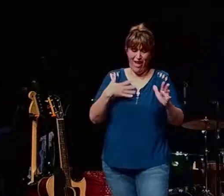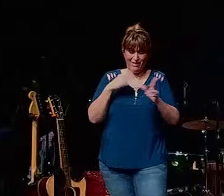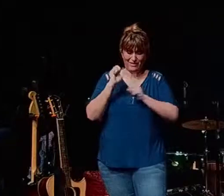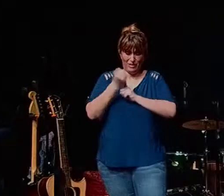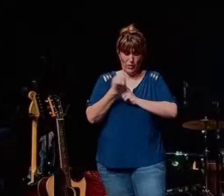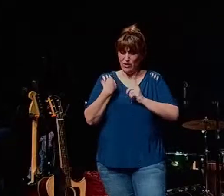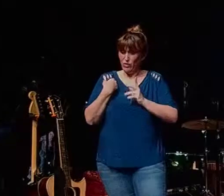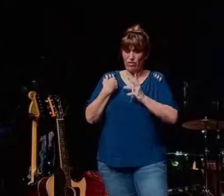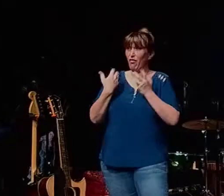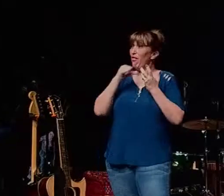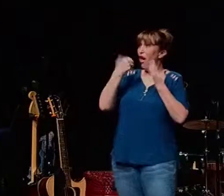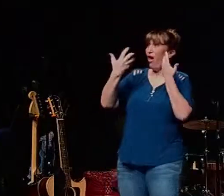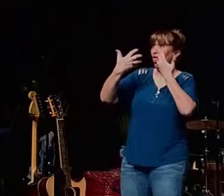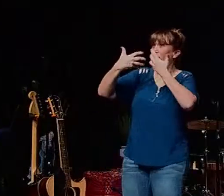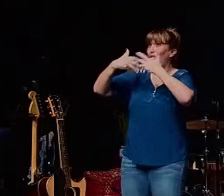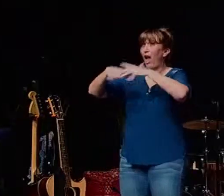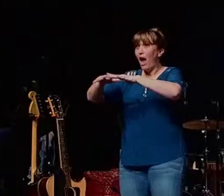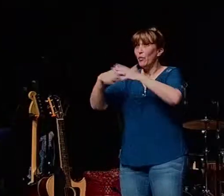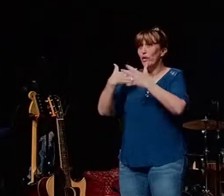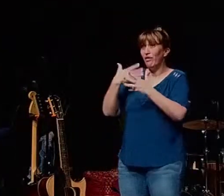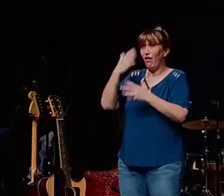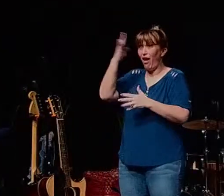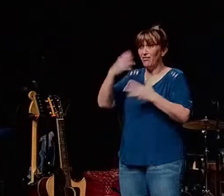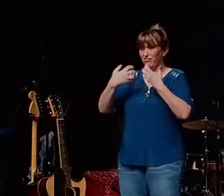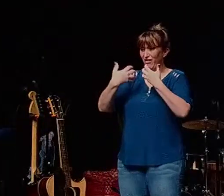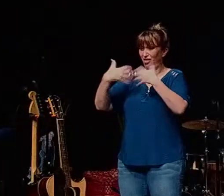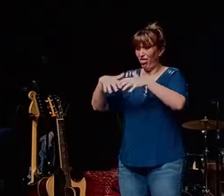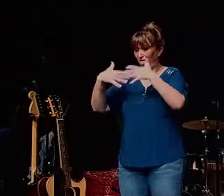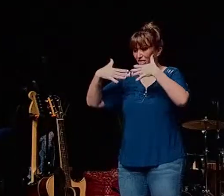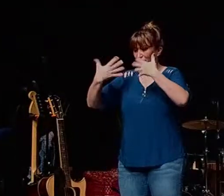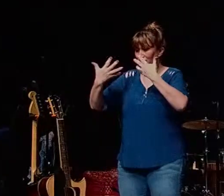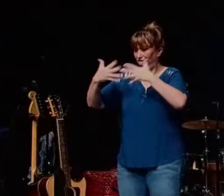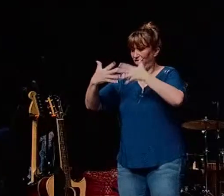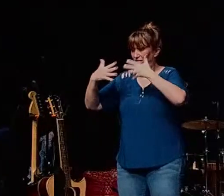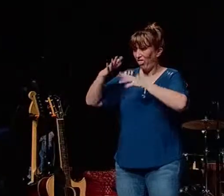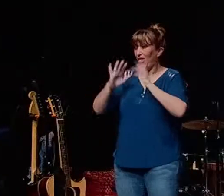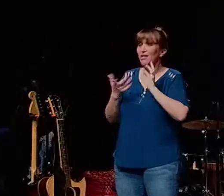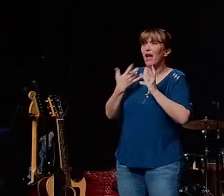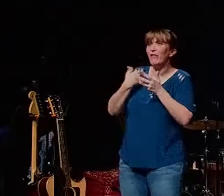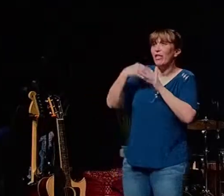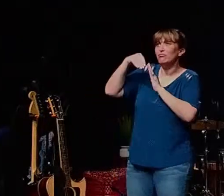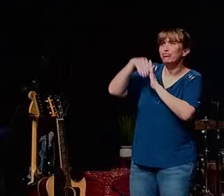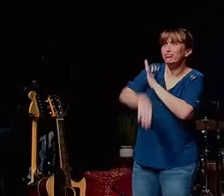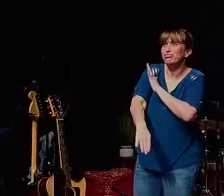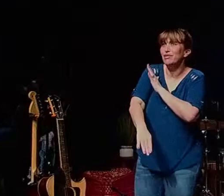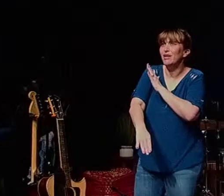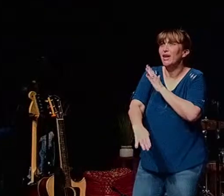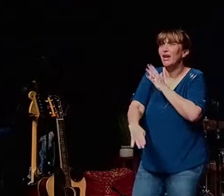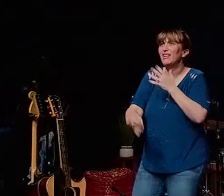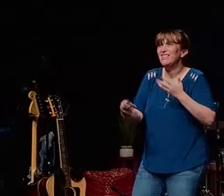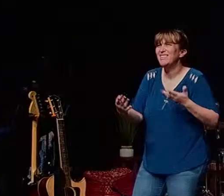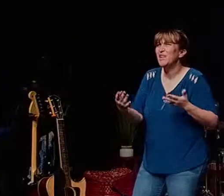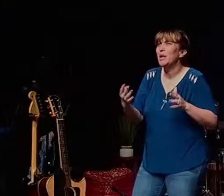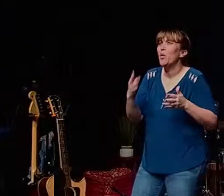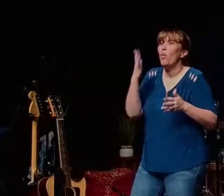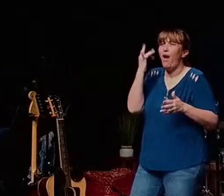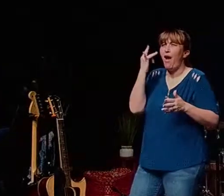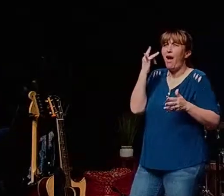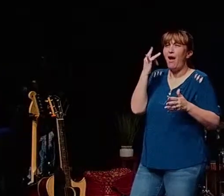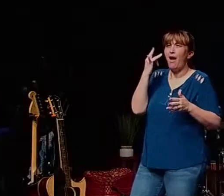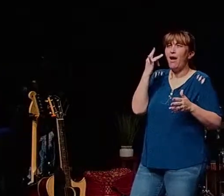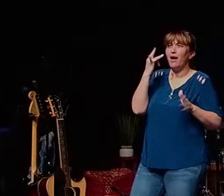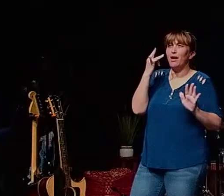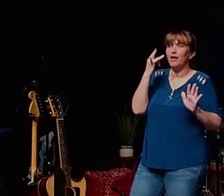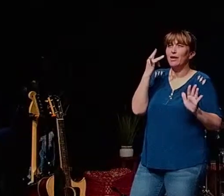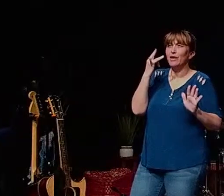misaligned with with god in to in to such a degree where things go south quickly it's because it's because you can't see you're